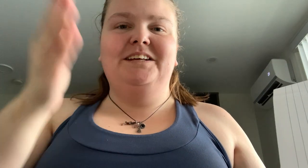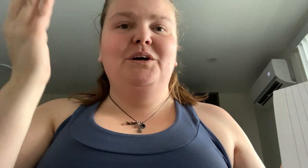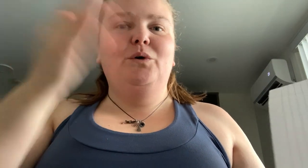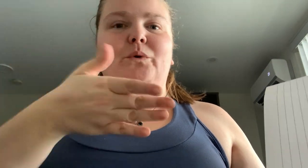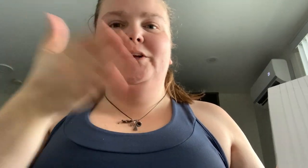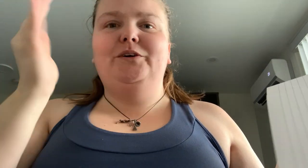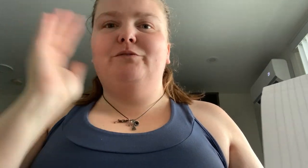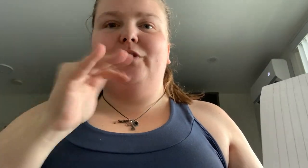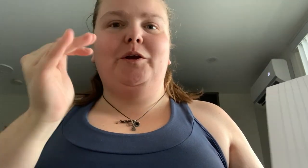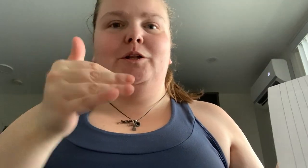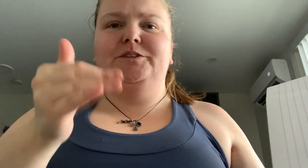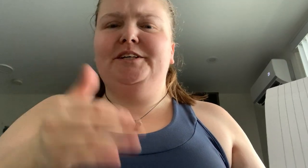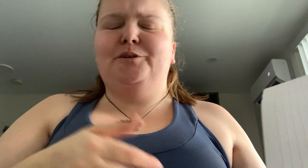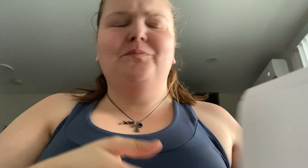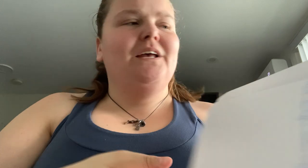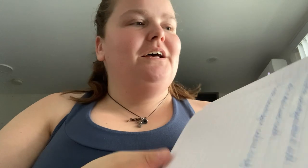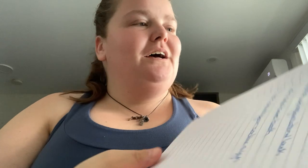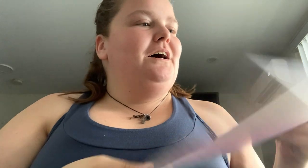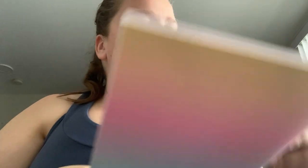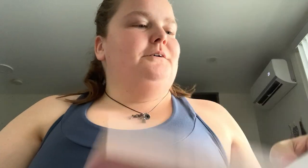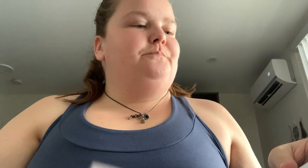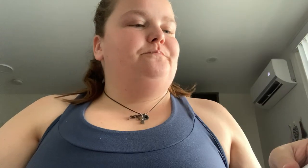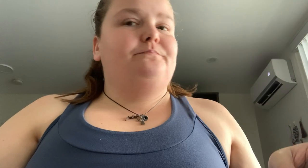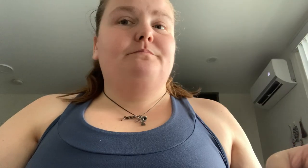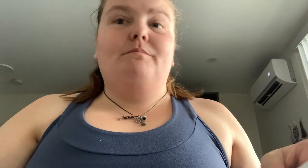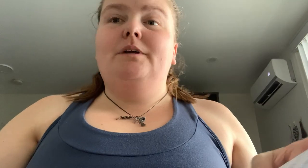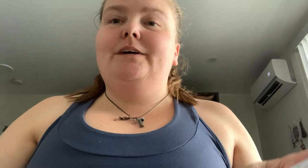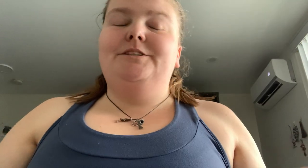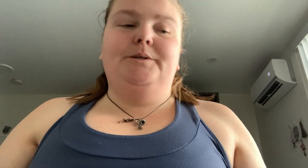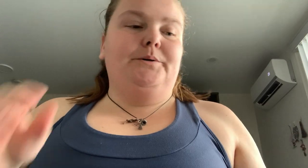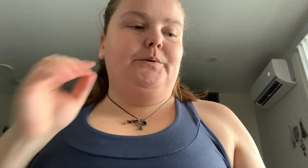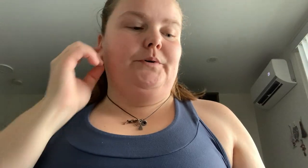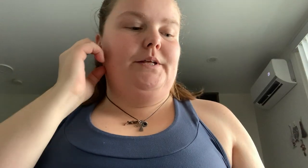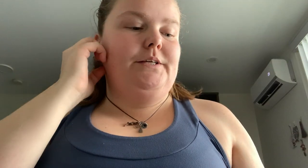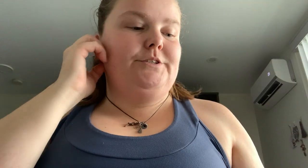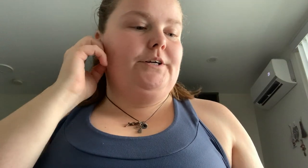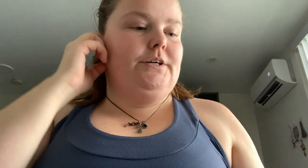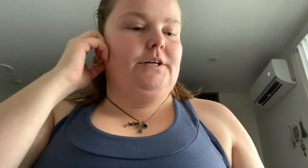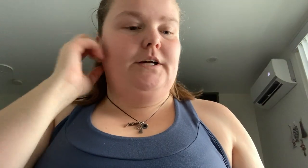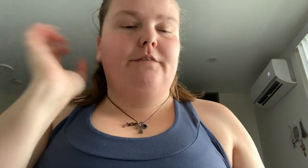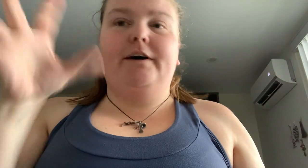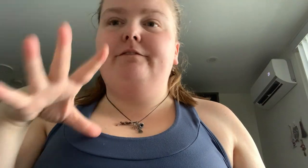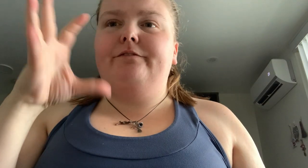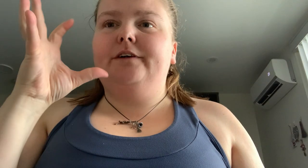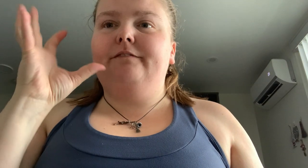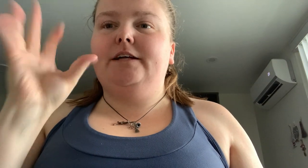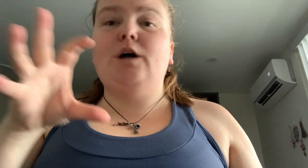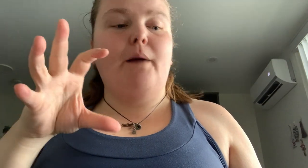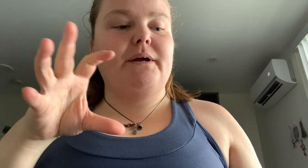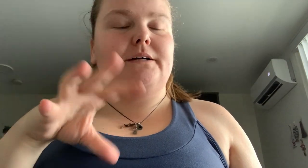Weird and very close angle. Um, okay, so these are the five kind of like topics,